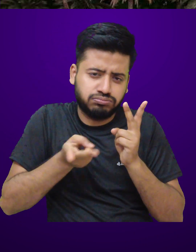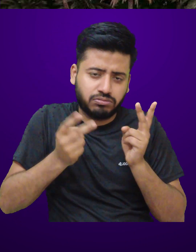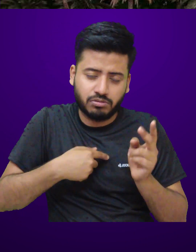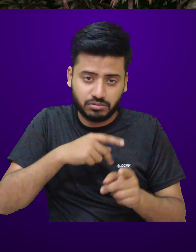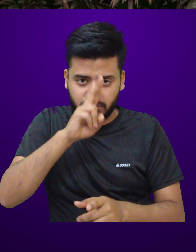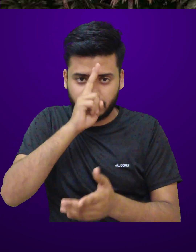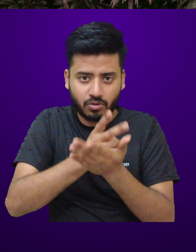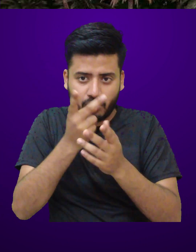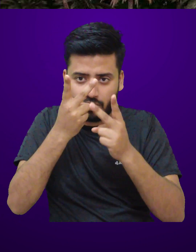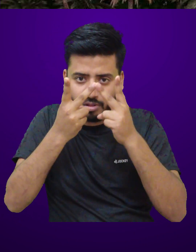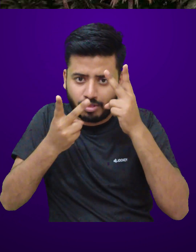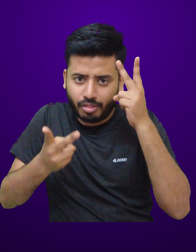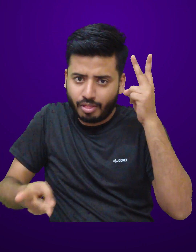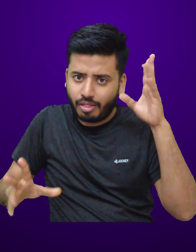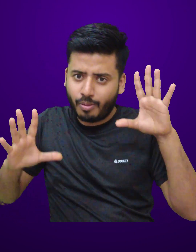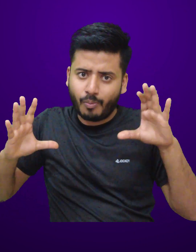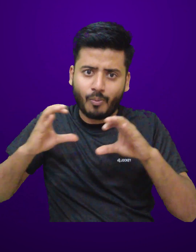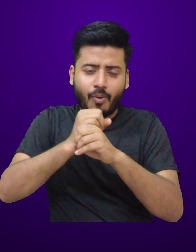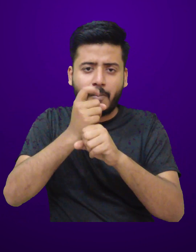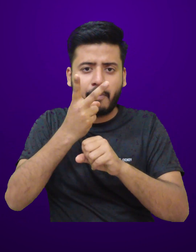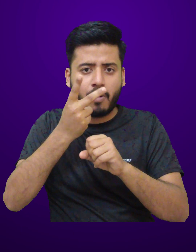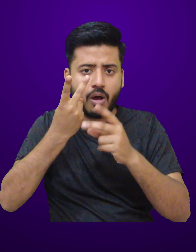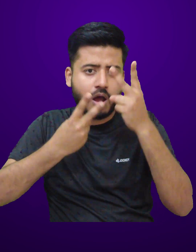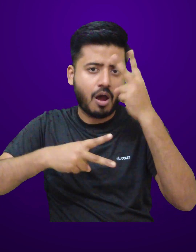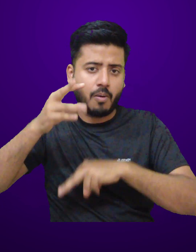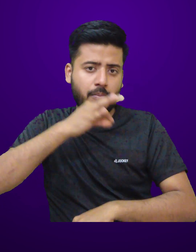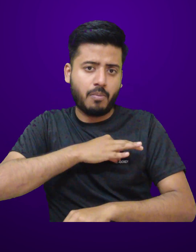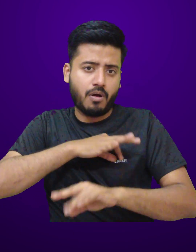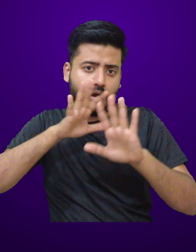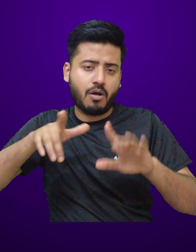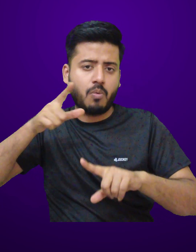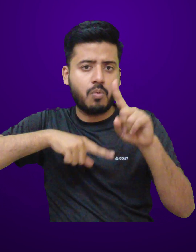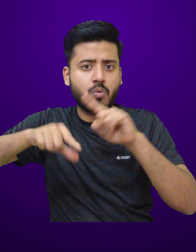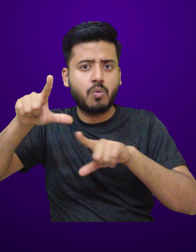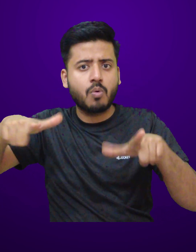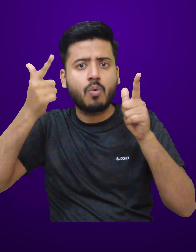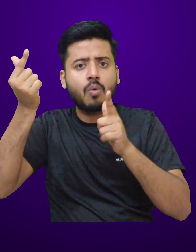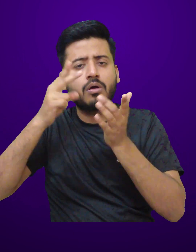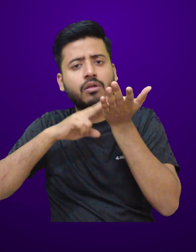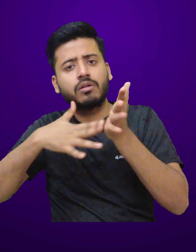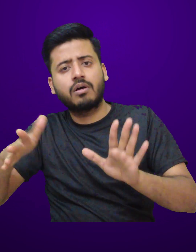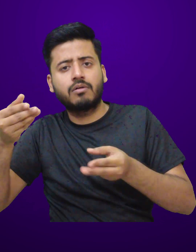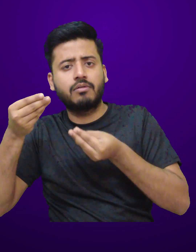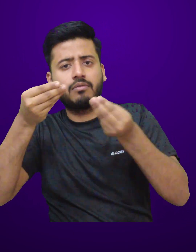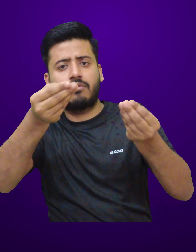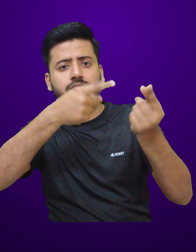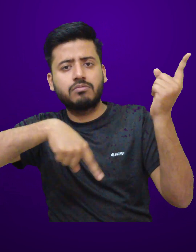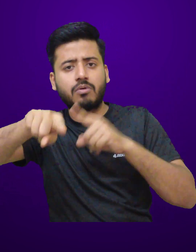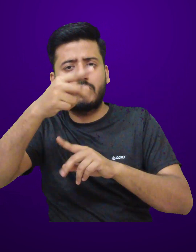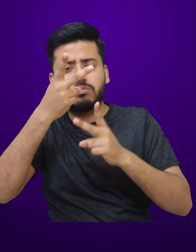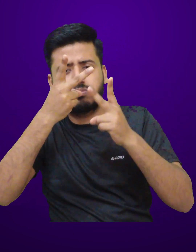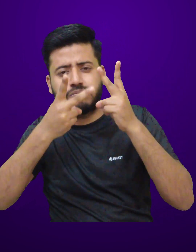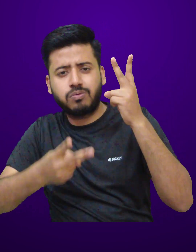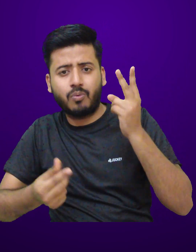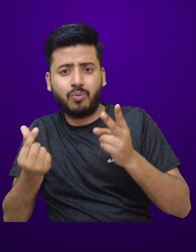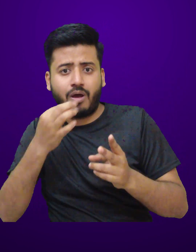the past, the leaves were used to write ancient literature in Tamil and Telugu, and in Indonesia, they were used as paper,